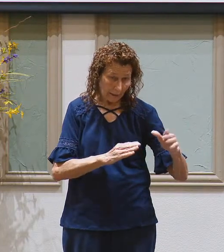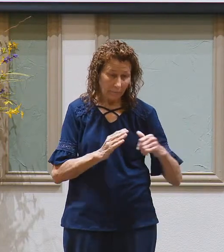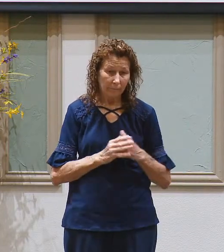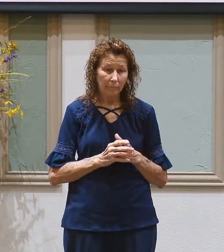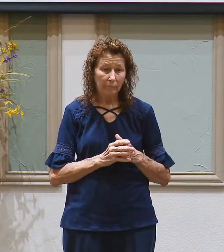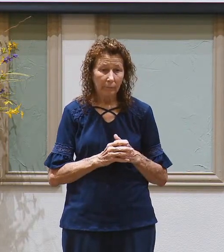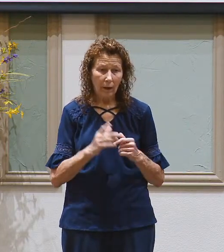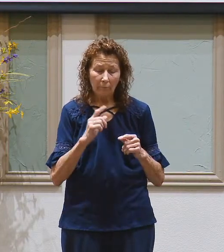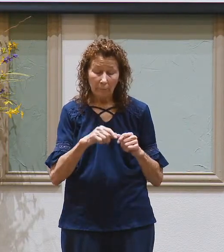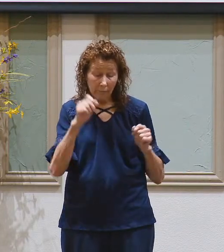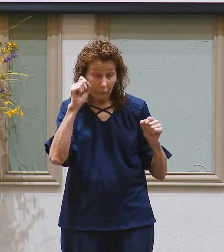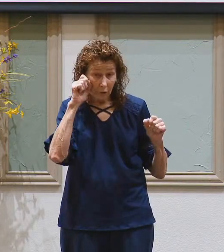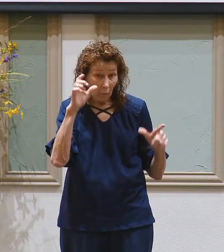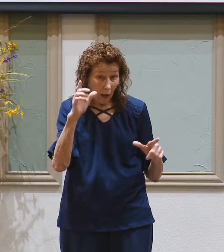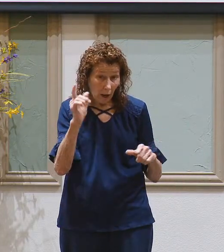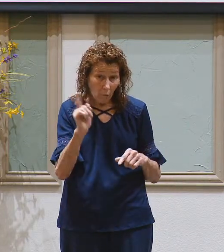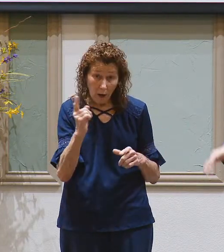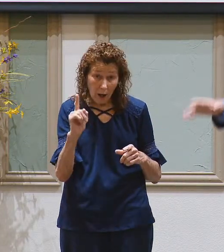But surprise,